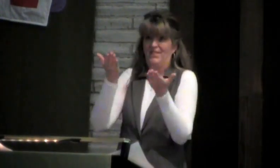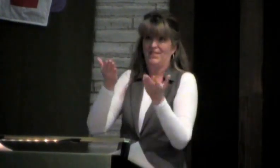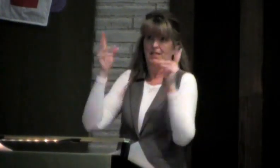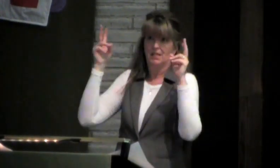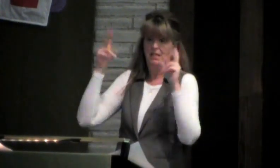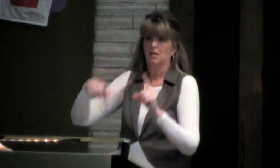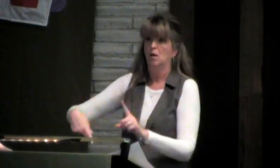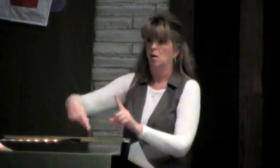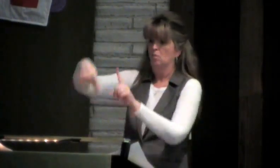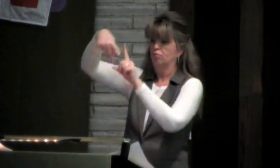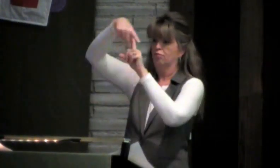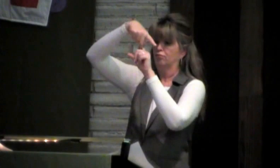cross